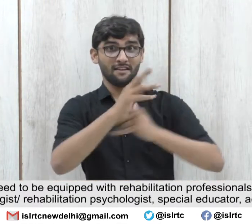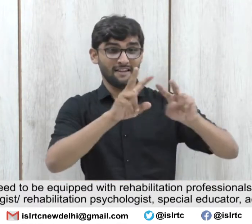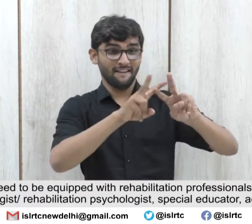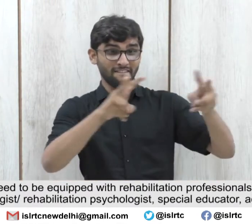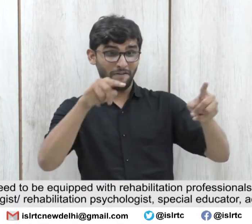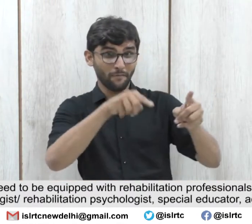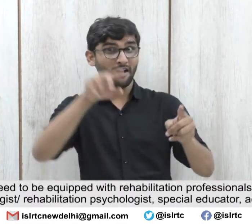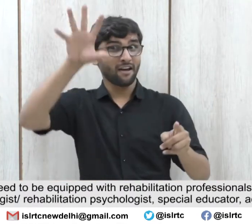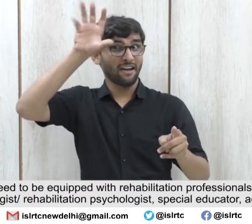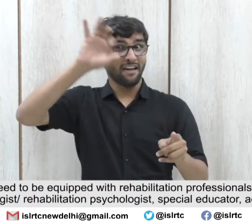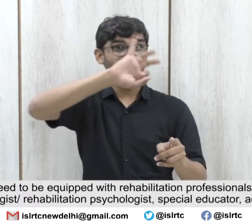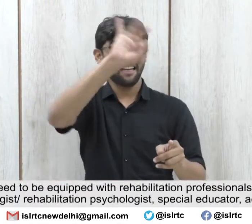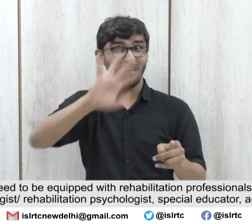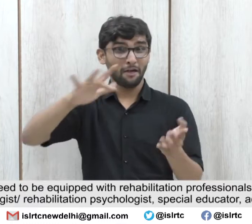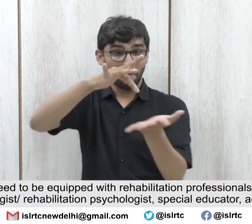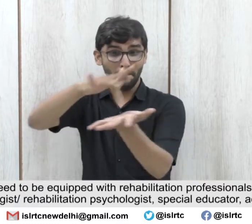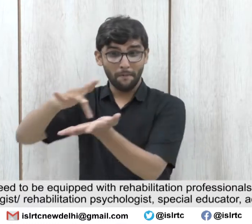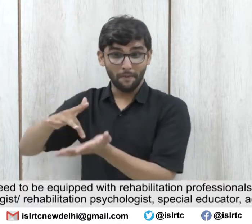The CDEICs